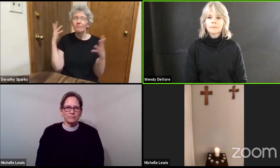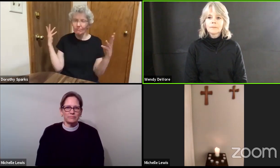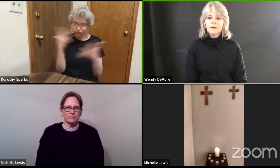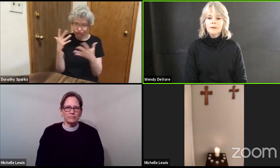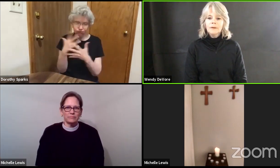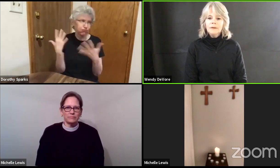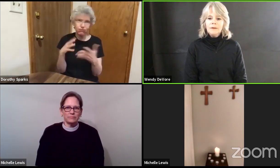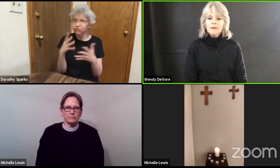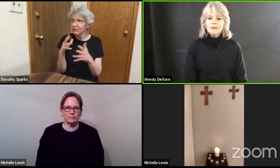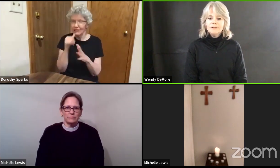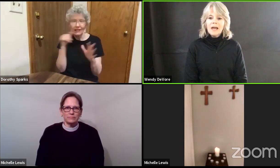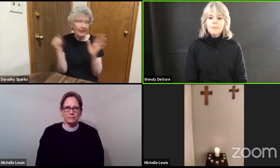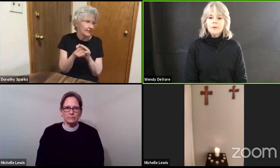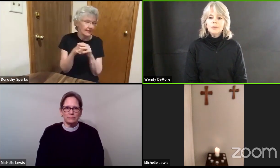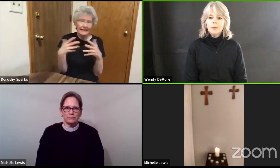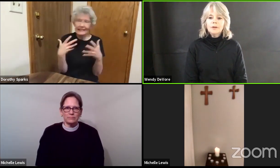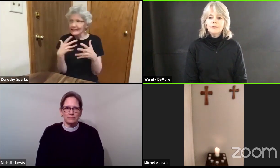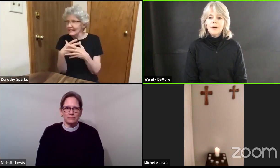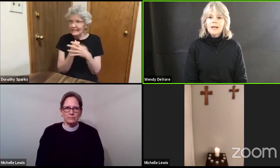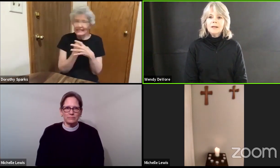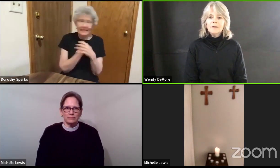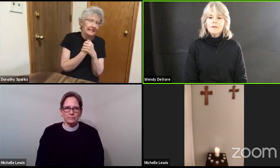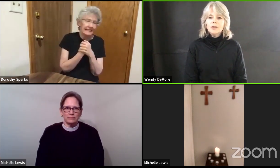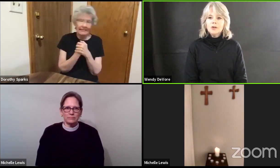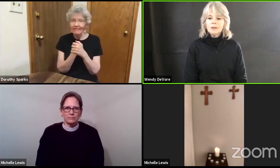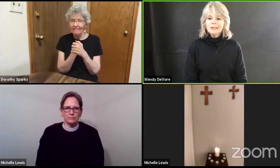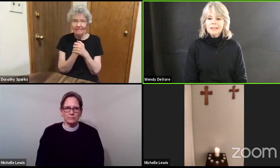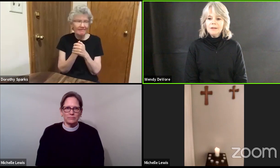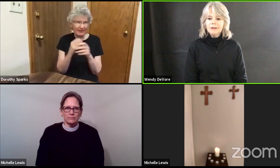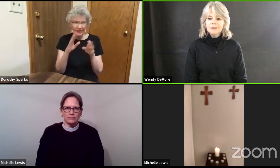the disciples were afraid of the Jewish leaders